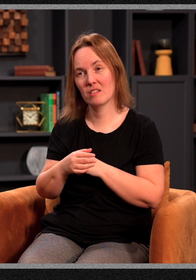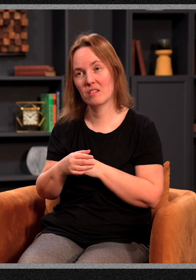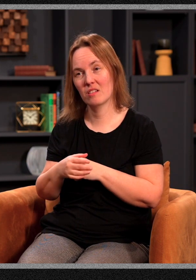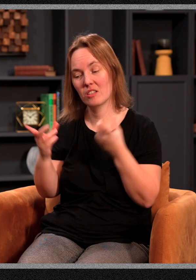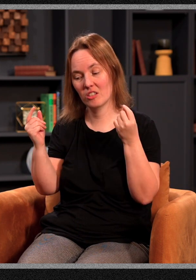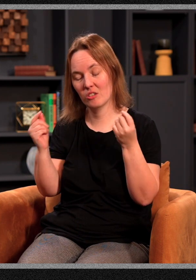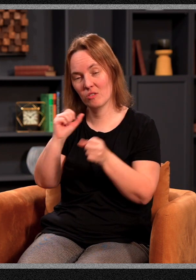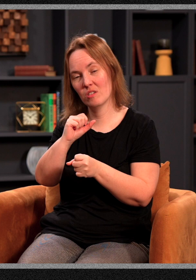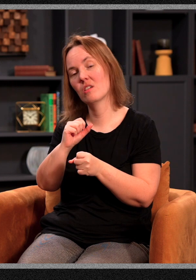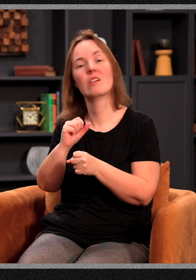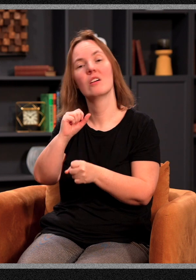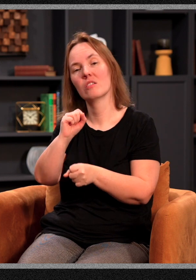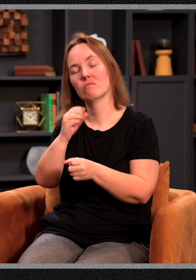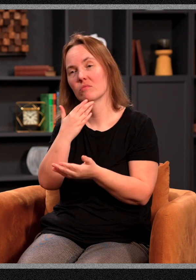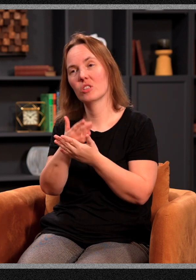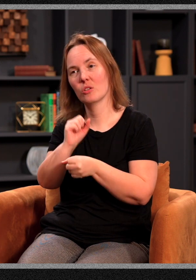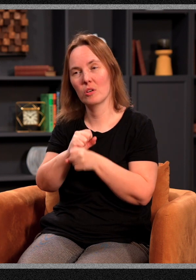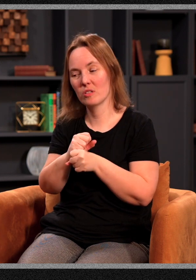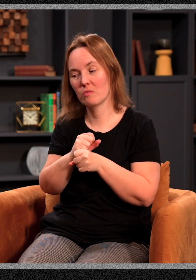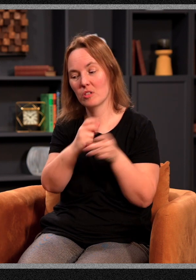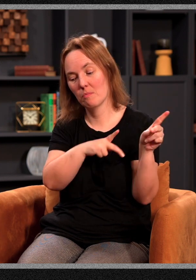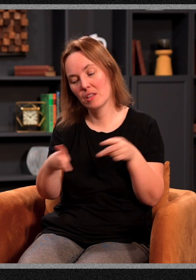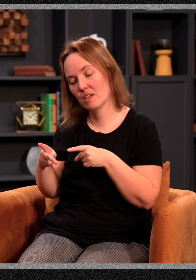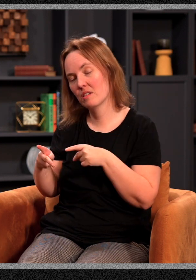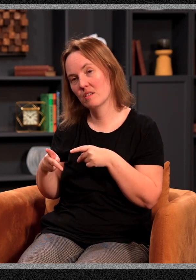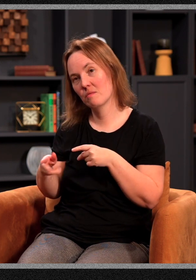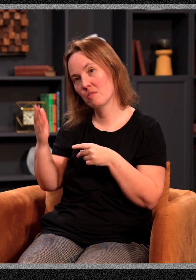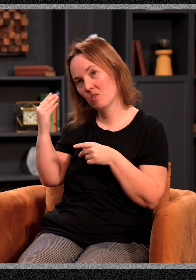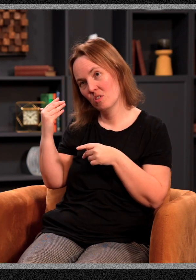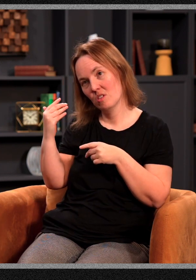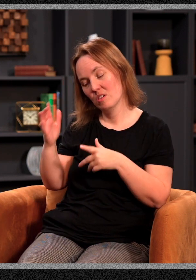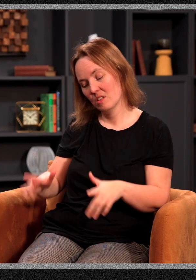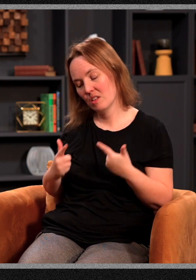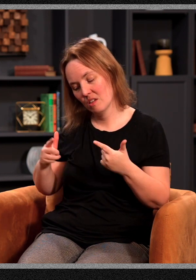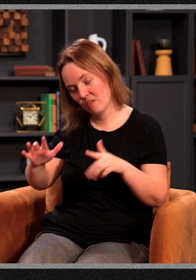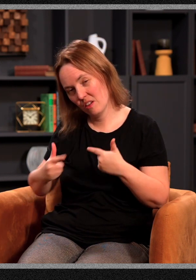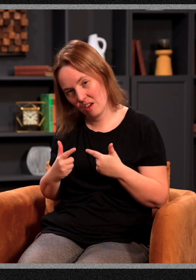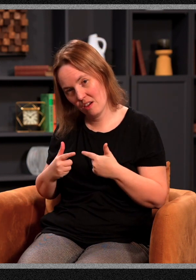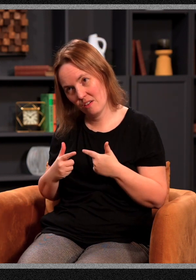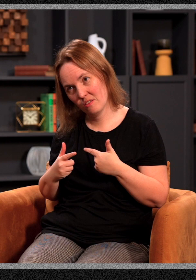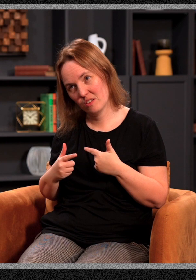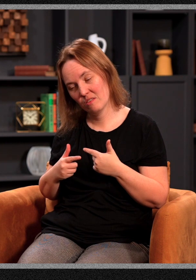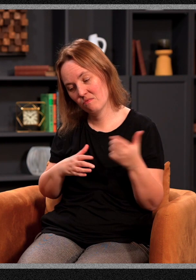to do good works which He planned in advance for us to live our lives doing.